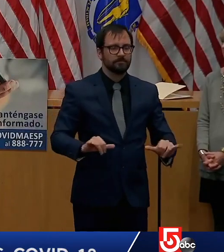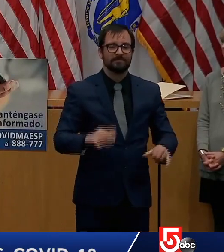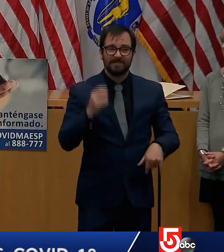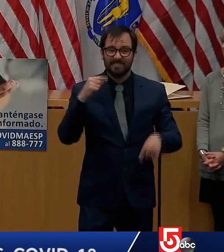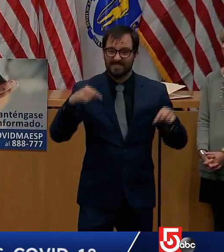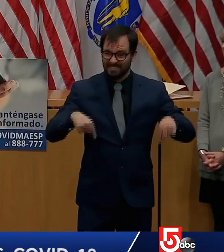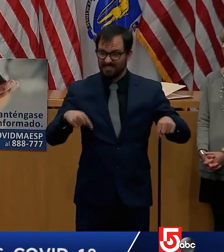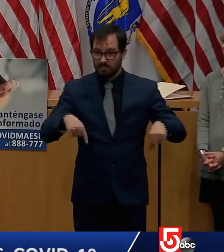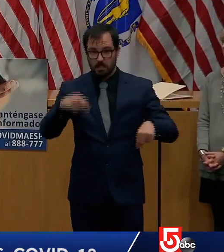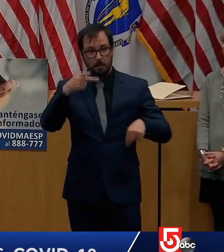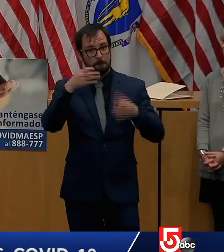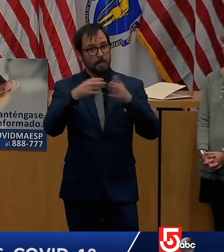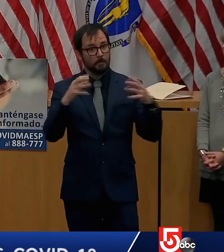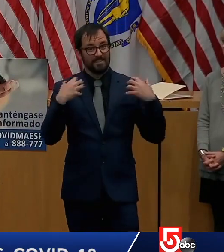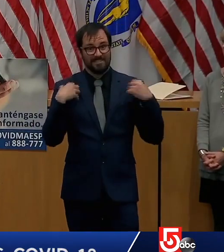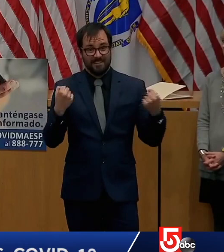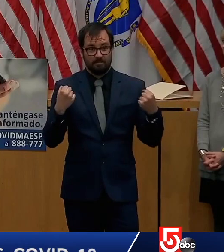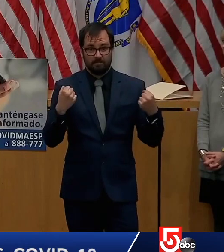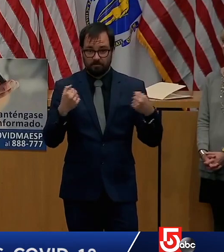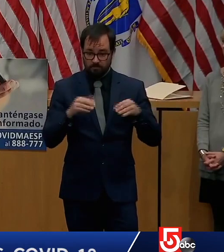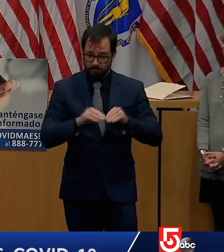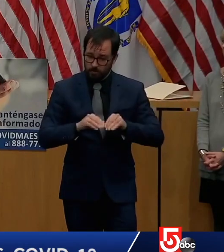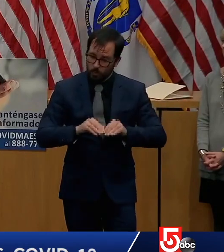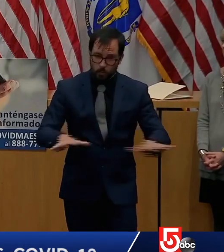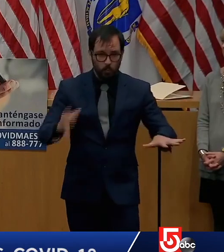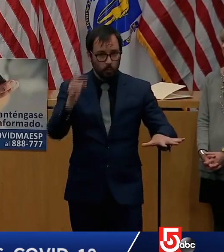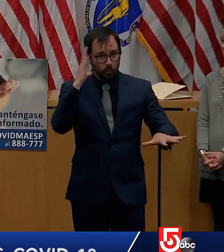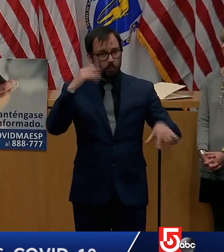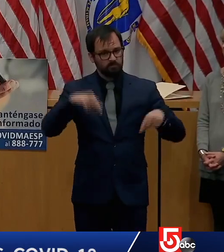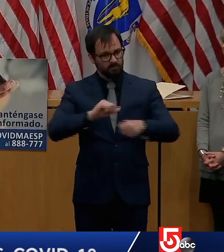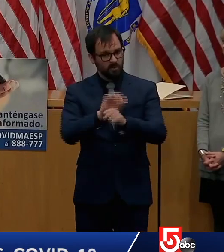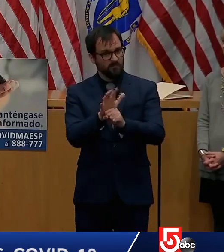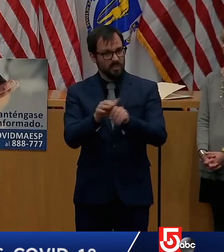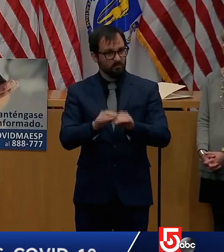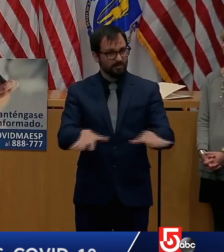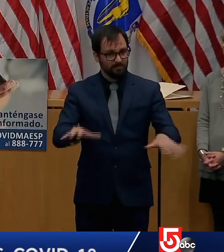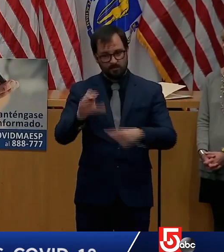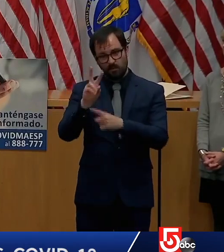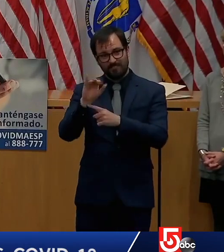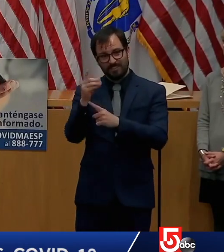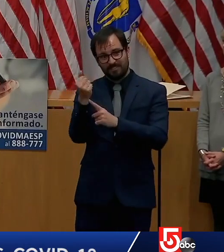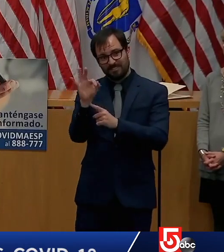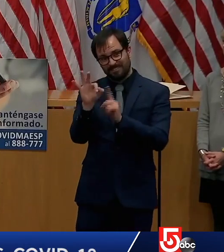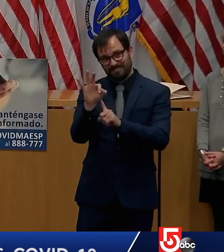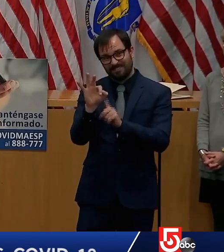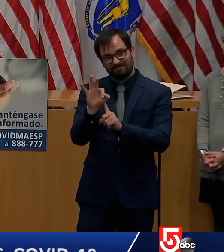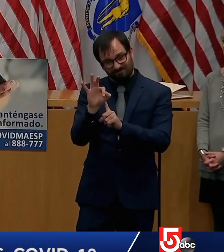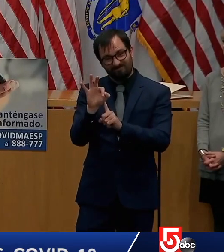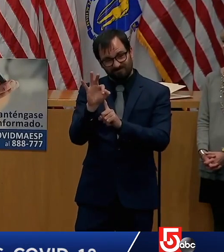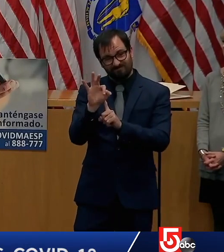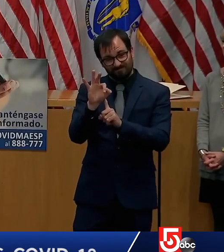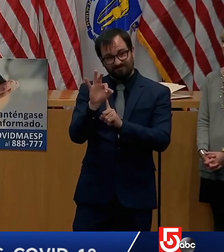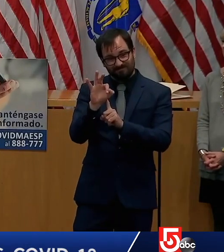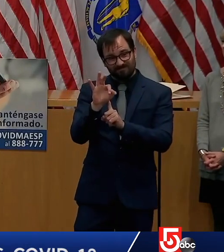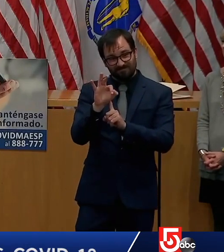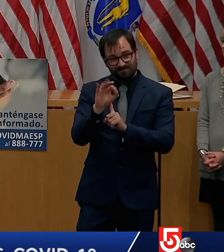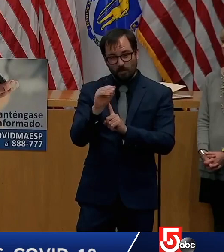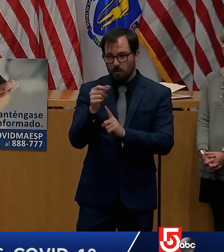coronavirus that created the conditions that required us to separate from one another.